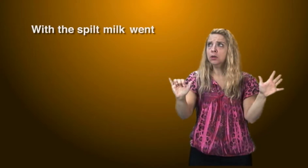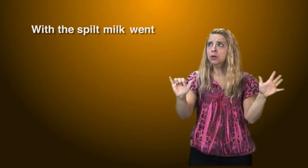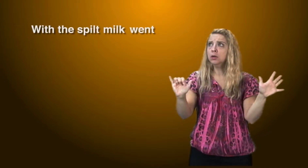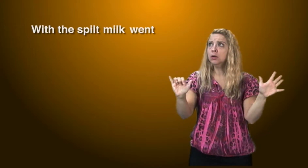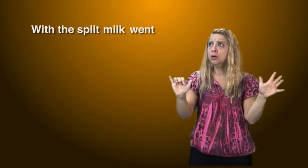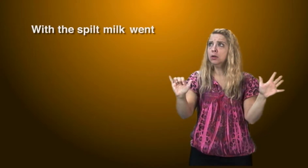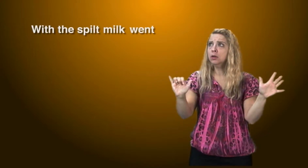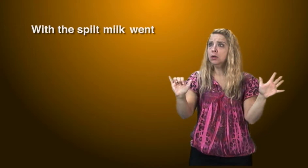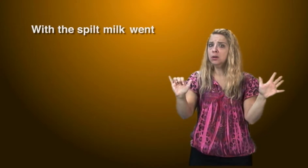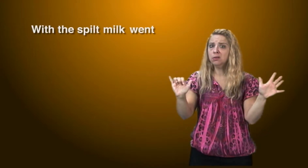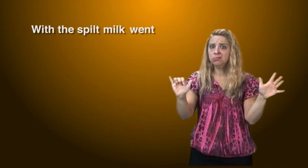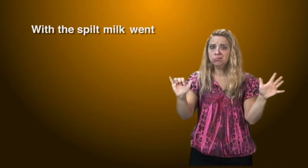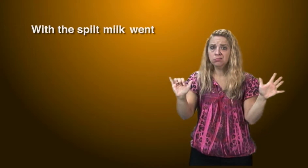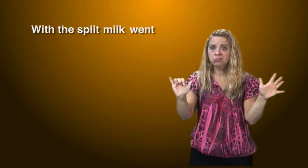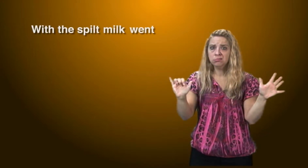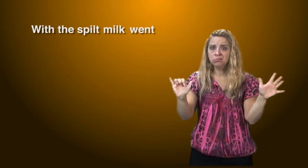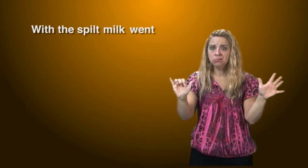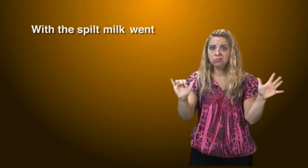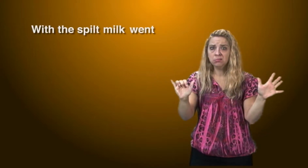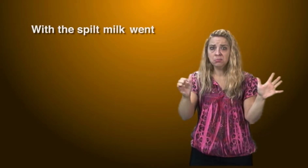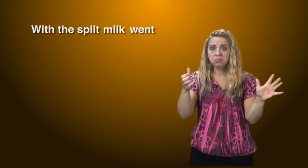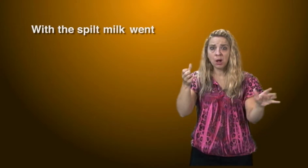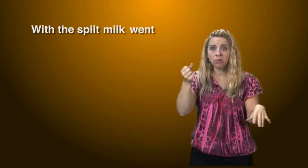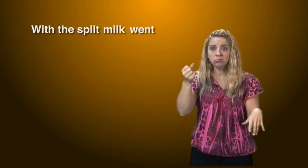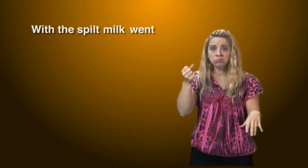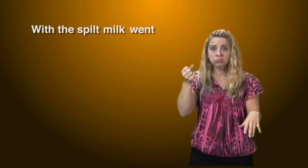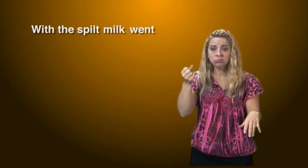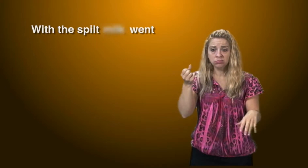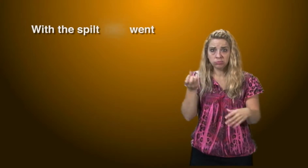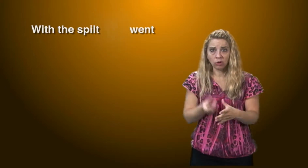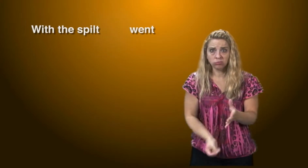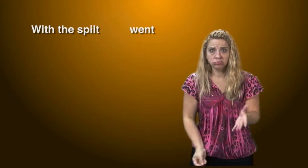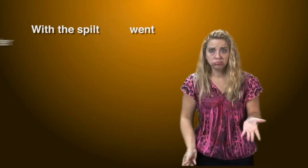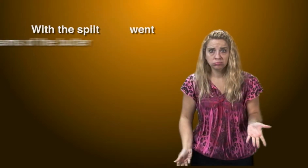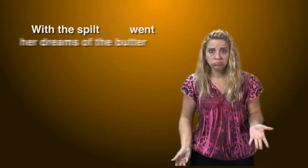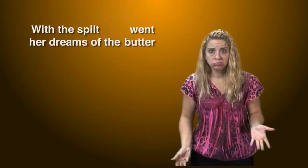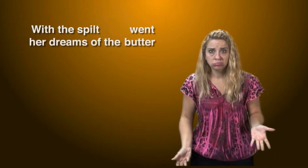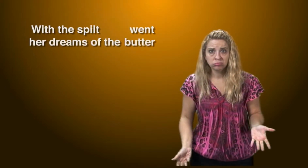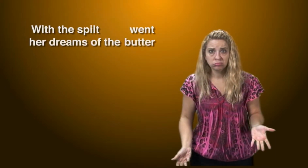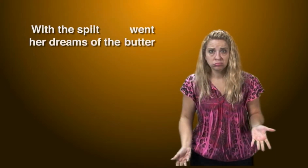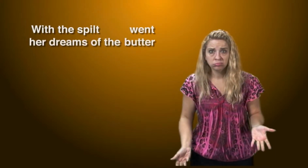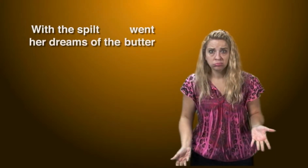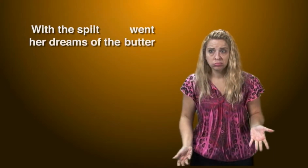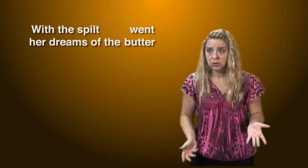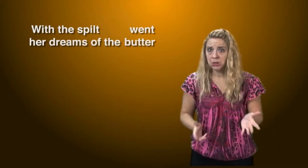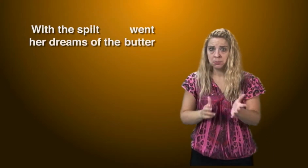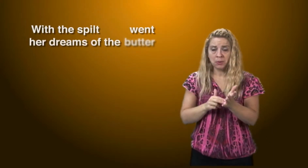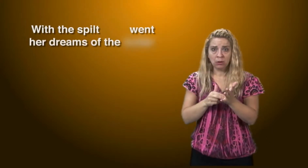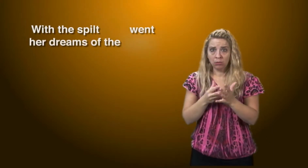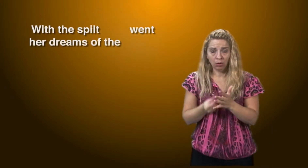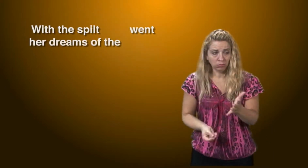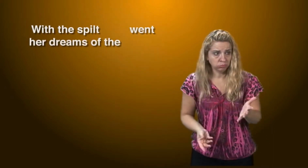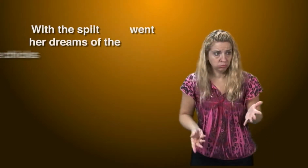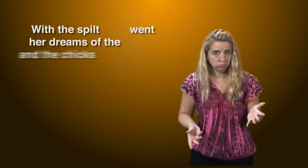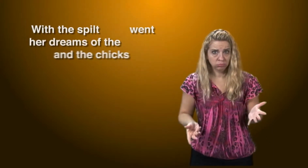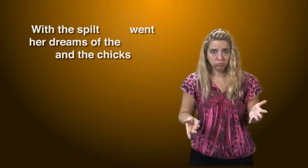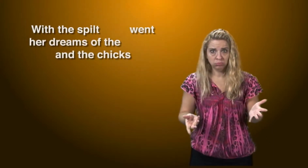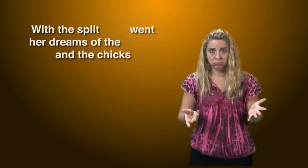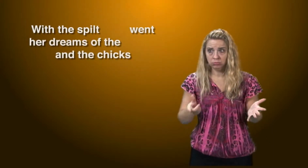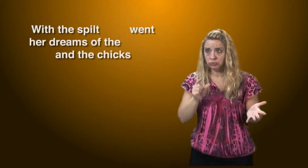With the spilt milk, when her dreams of the butter, and the chicks,